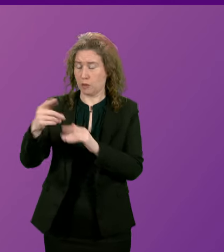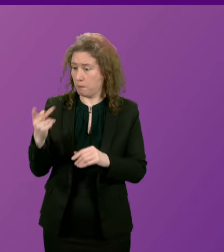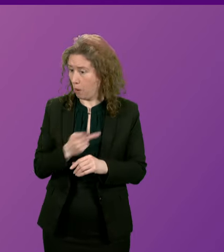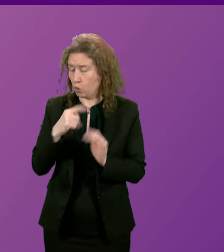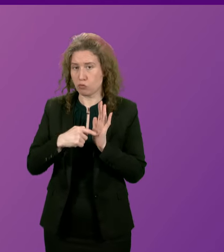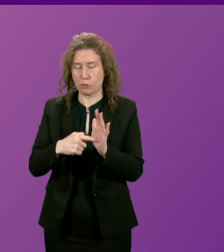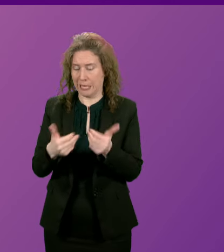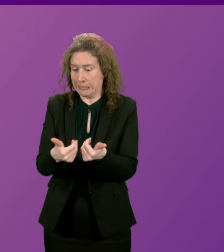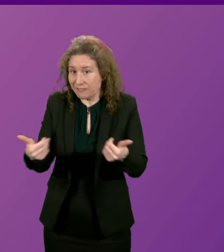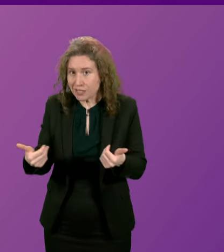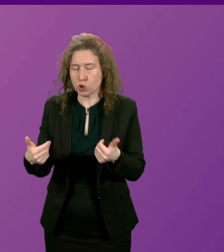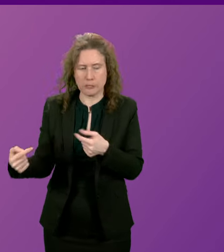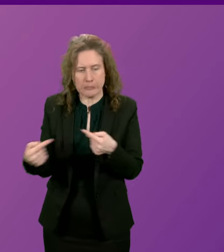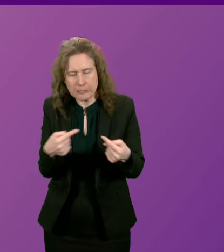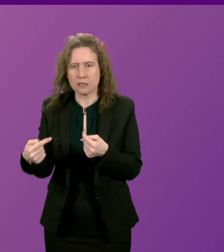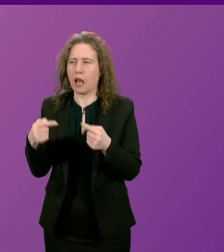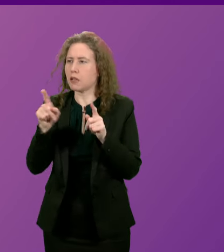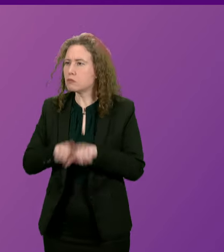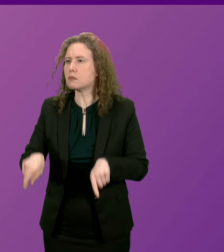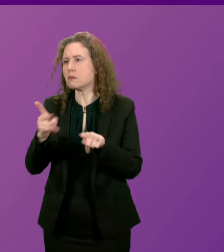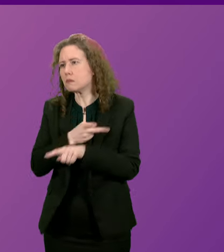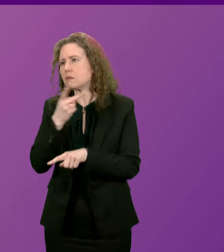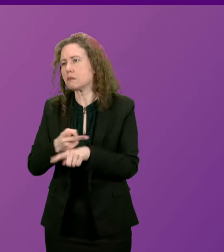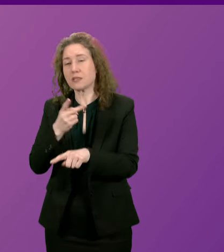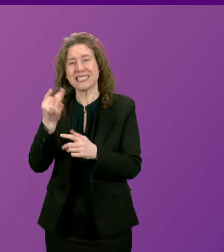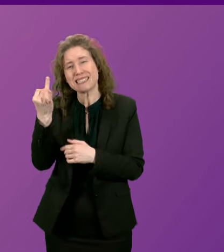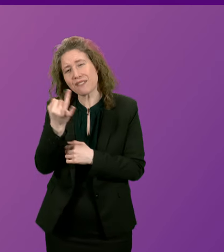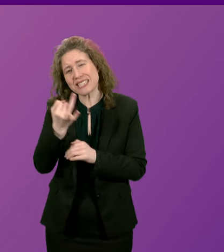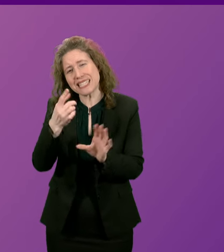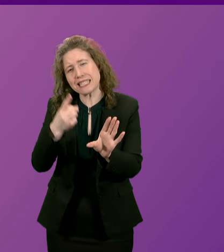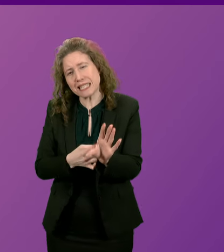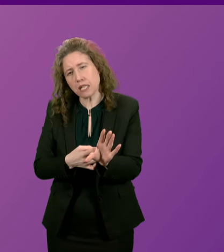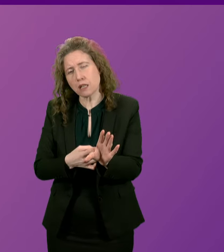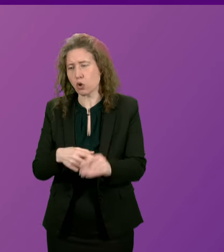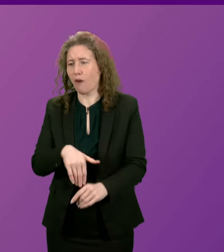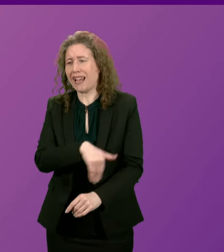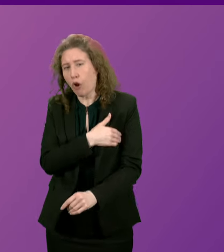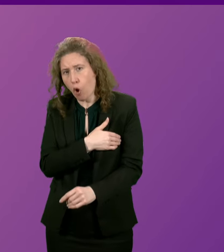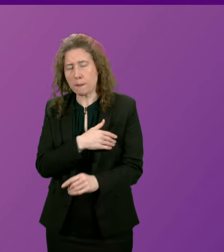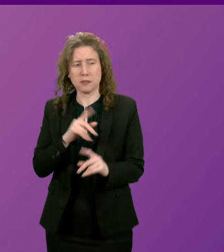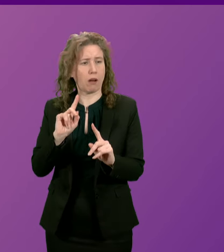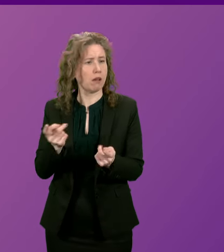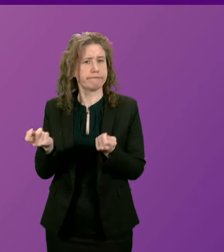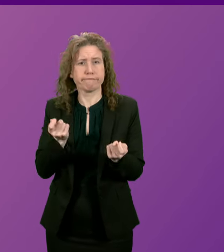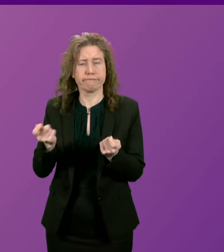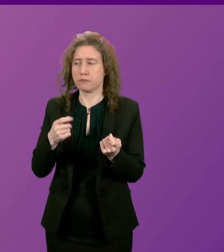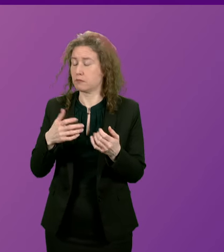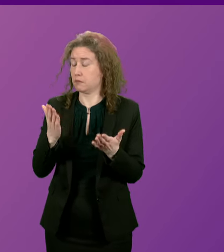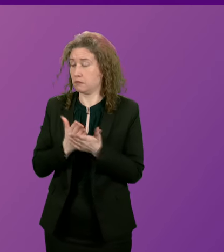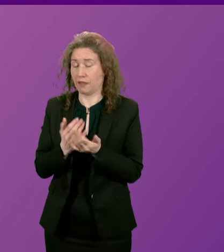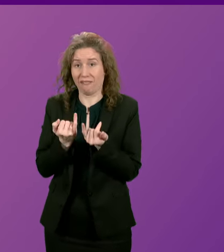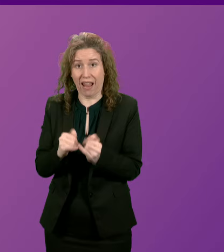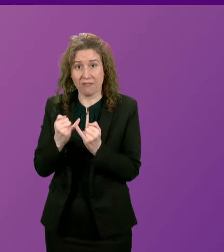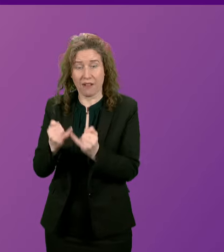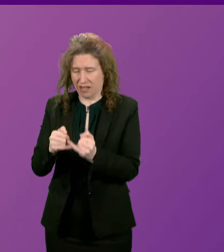Both represent more of the same. After 17 years of incompetence and failure, is this really the